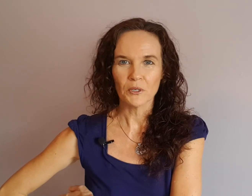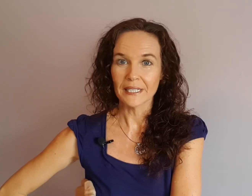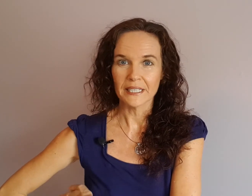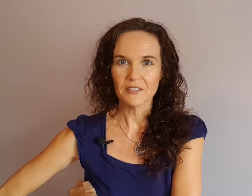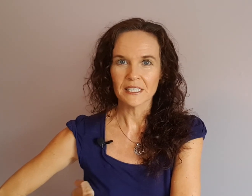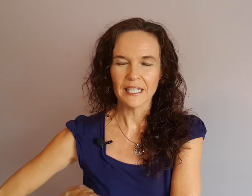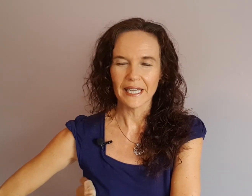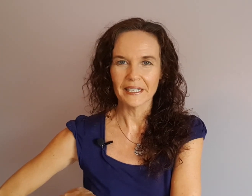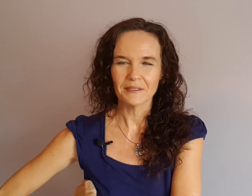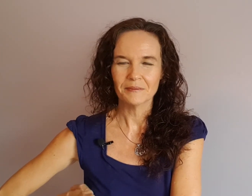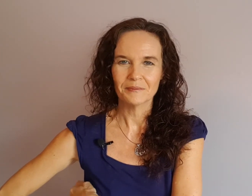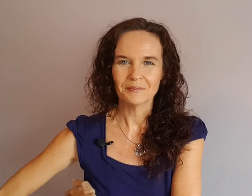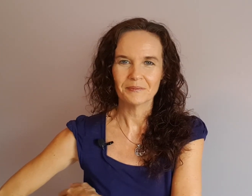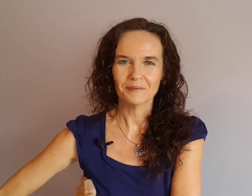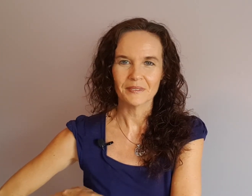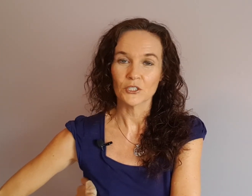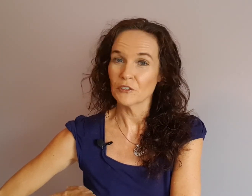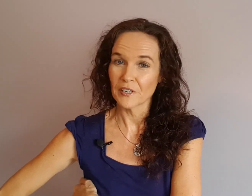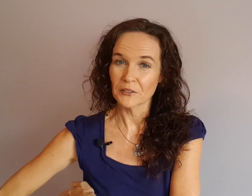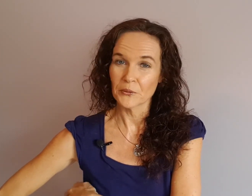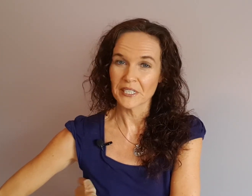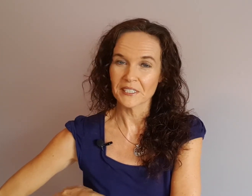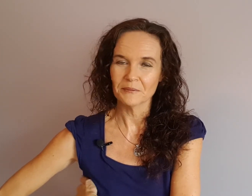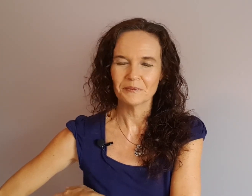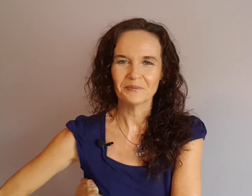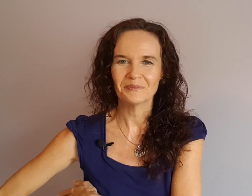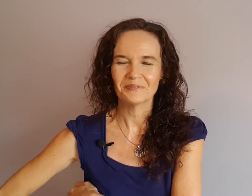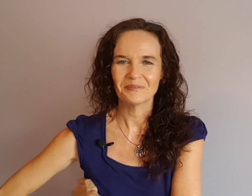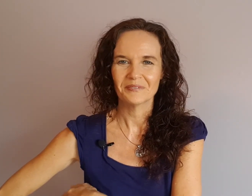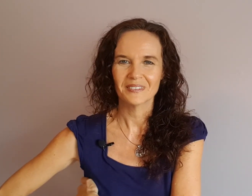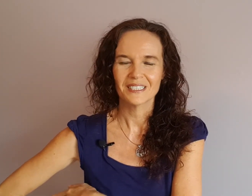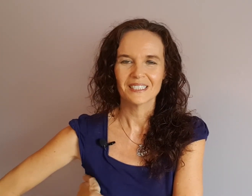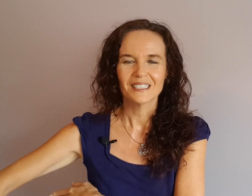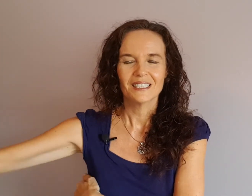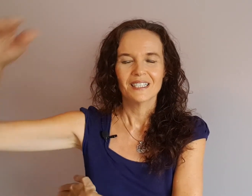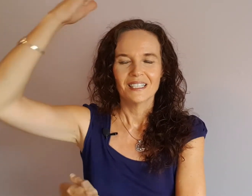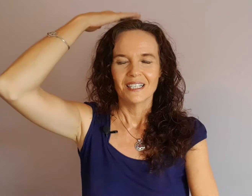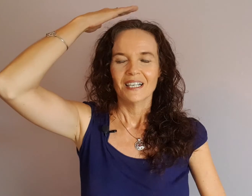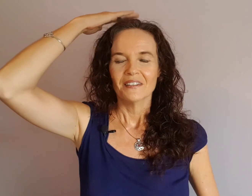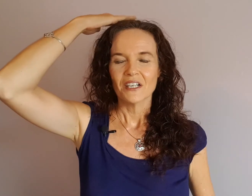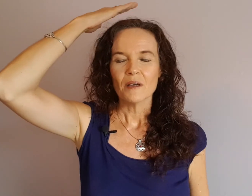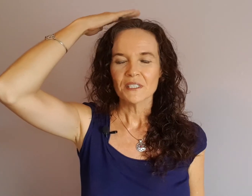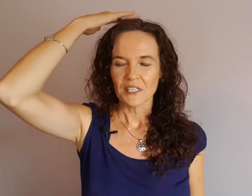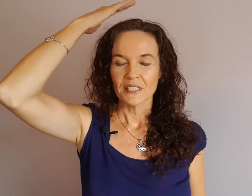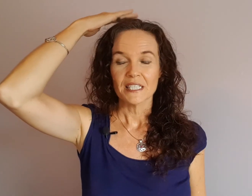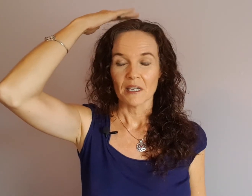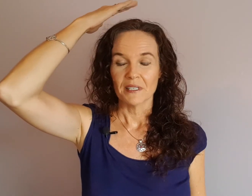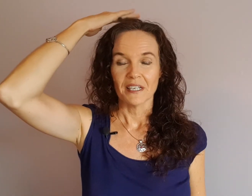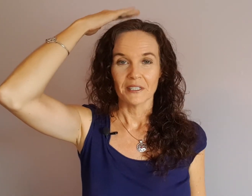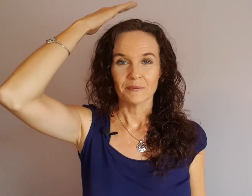I want to leave it to later, it's not a valid reason, then I'm just going to tap it out.